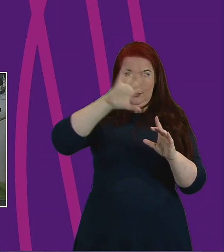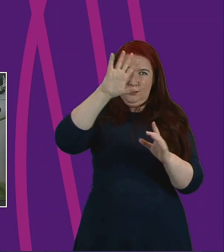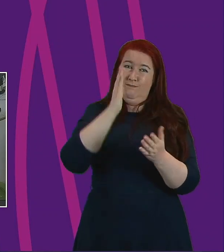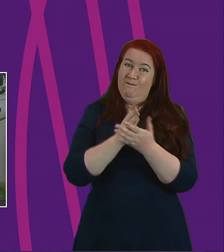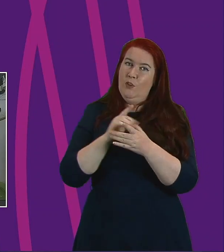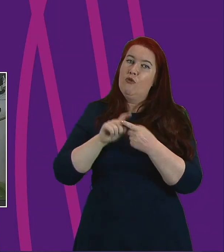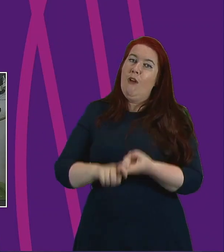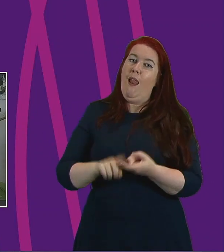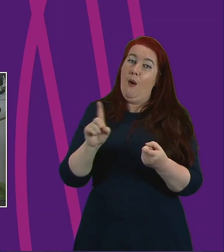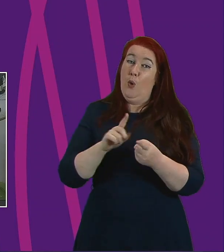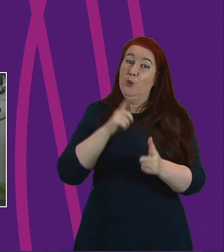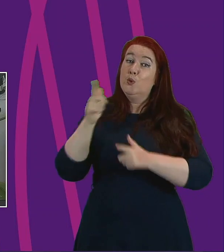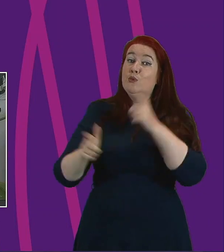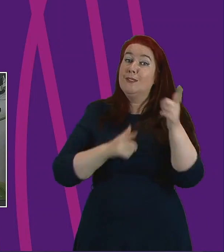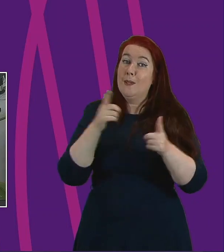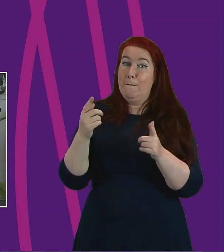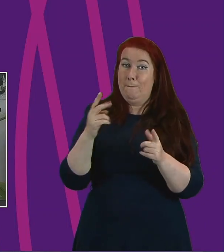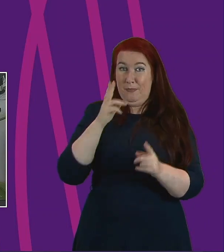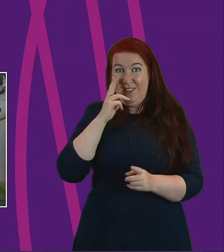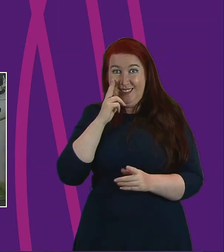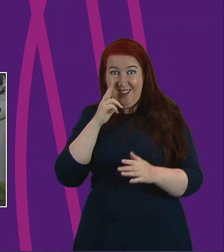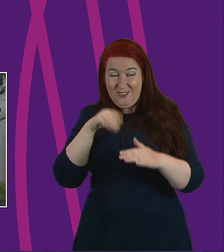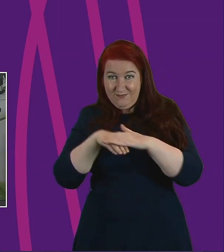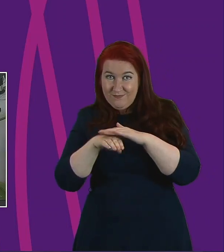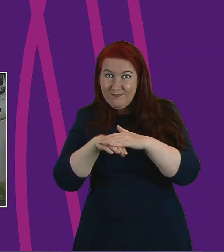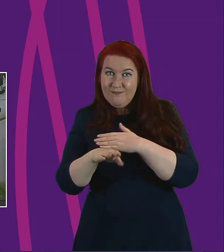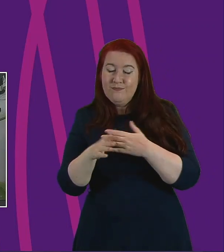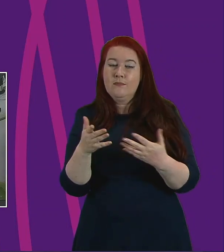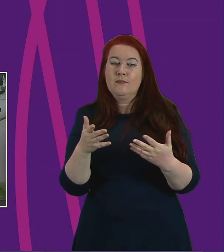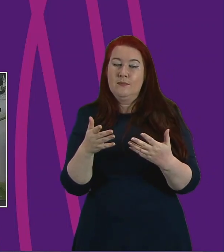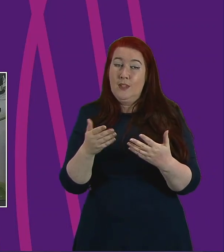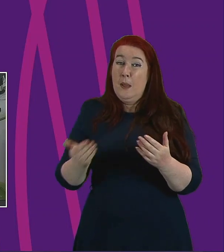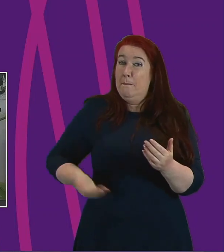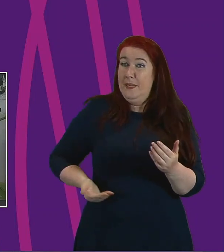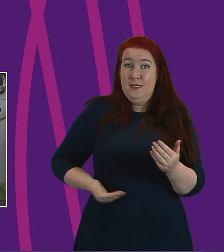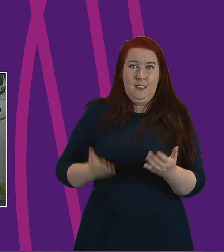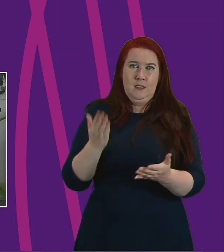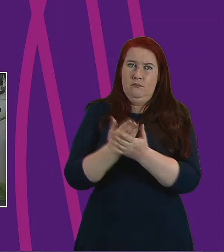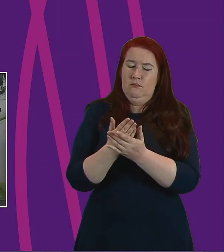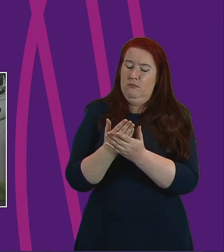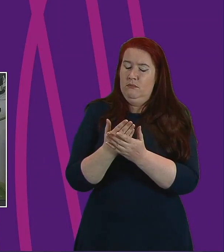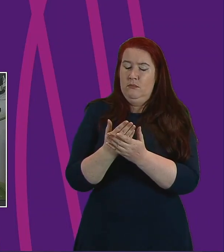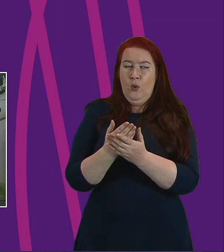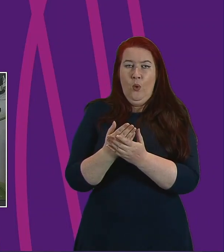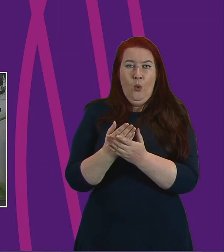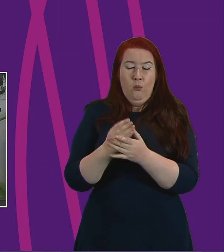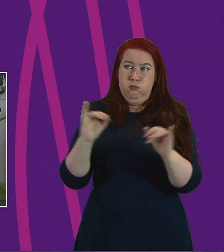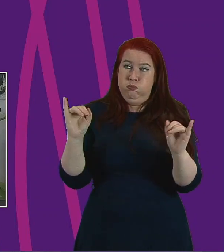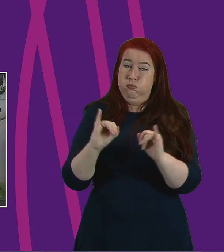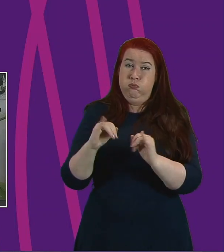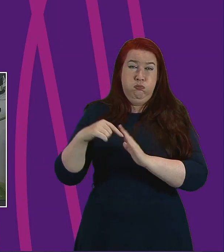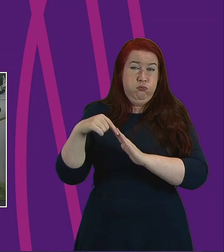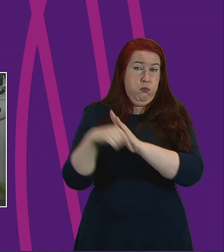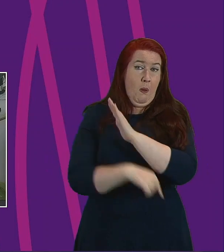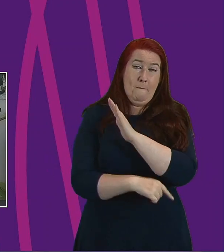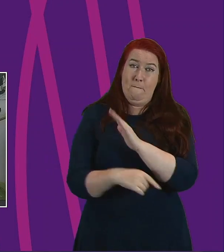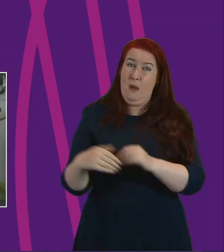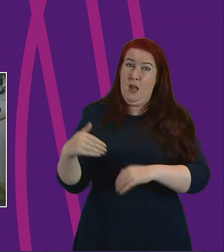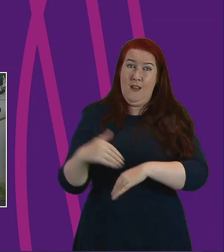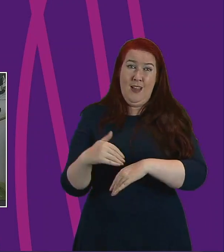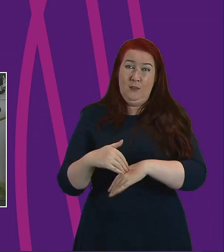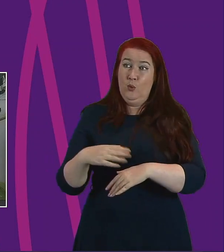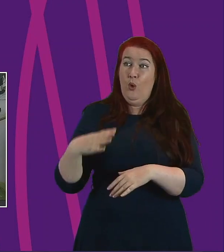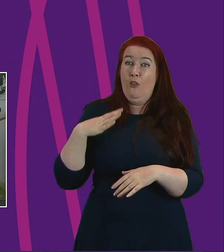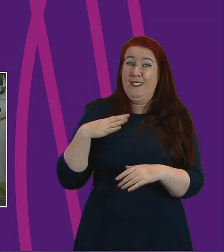on tourism. The businesses involved in this sector are devastated by a huge loss of income in what is an already